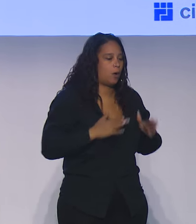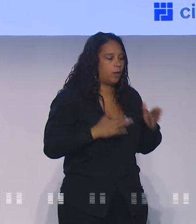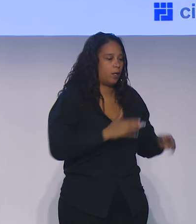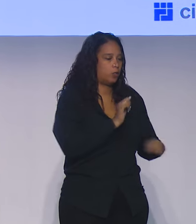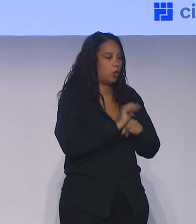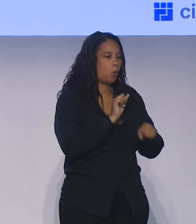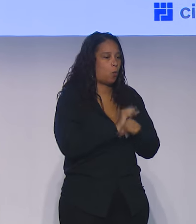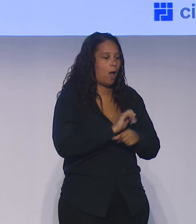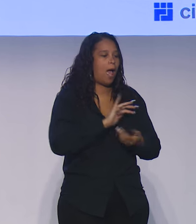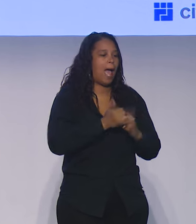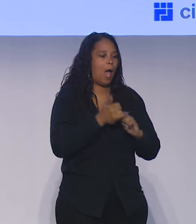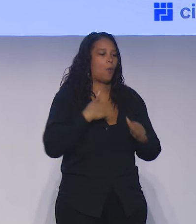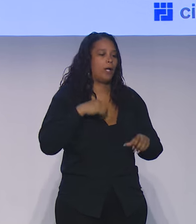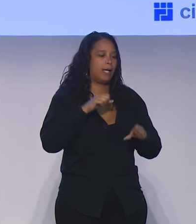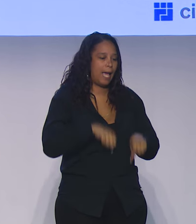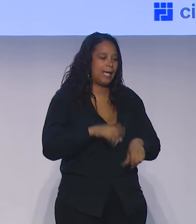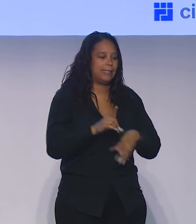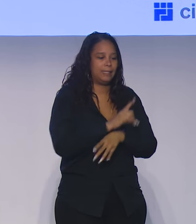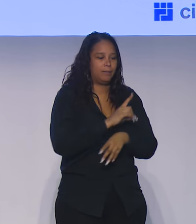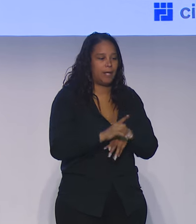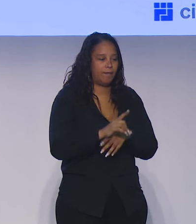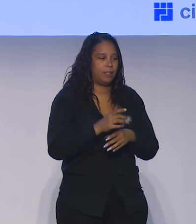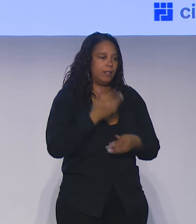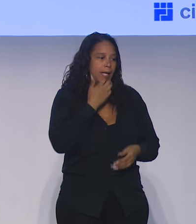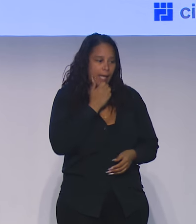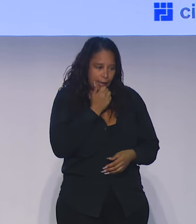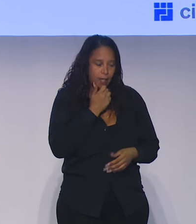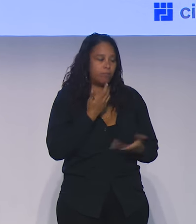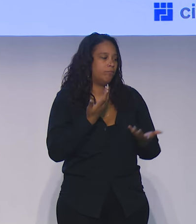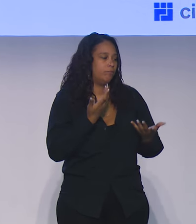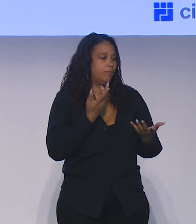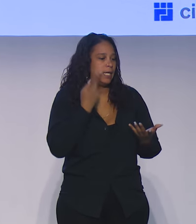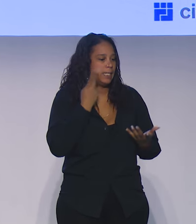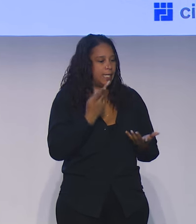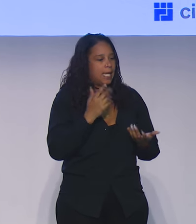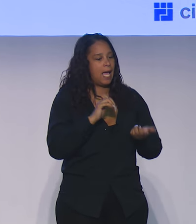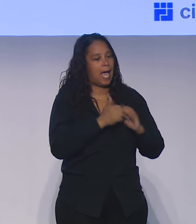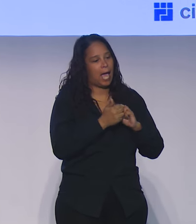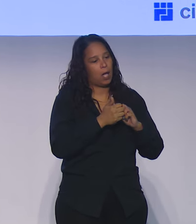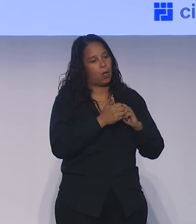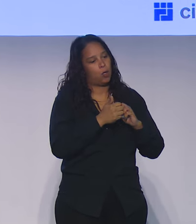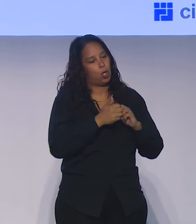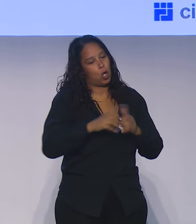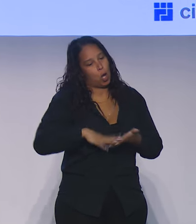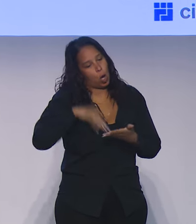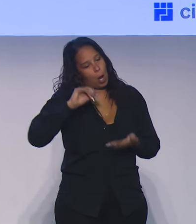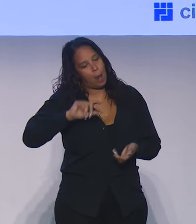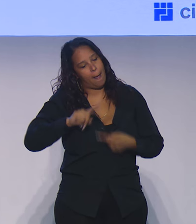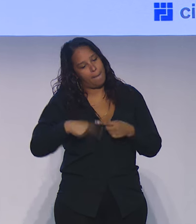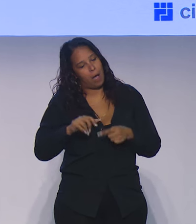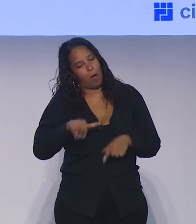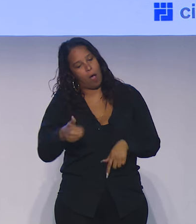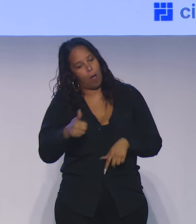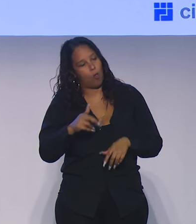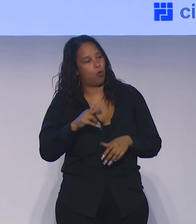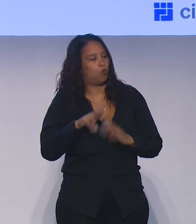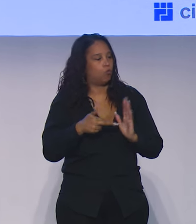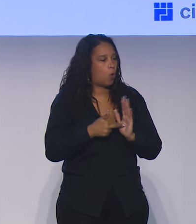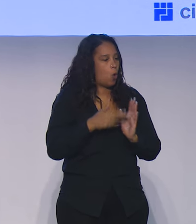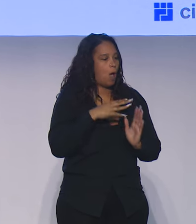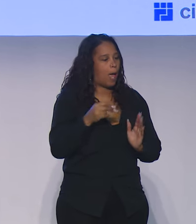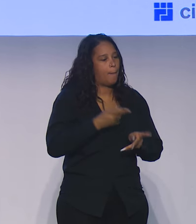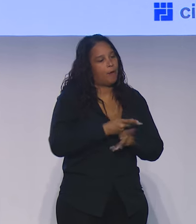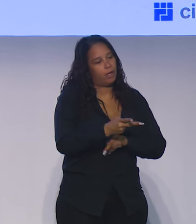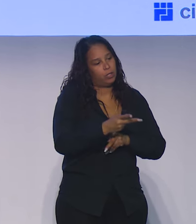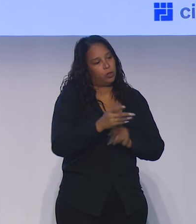care. And so I would just urge these students to take opportunities to learn about other roles and other professional skills and figure out how they